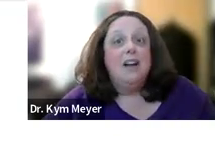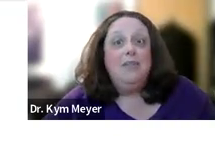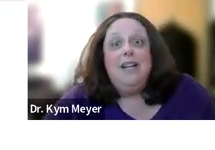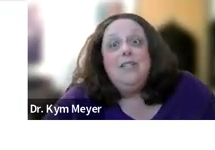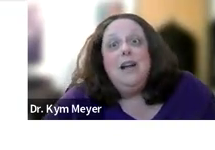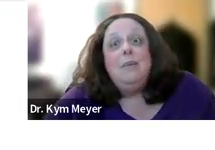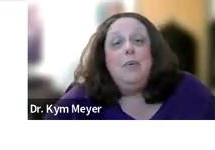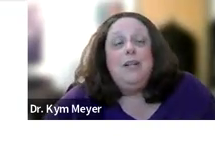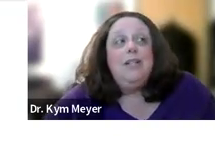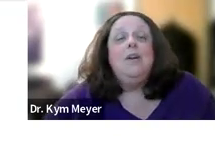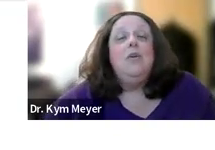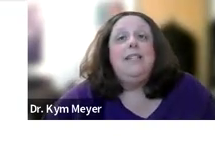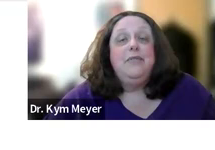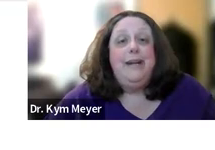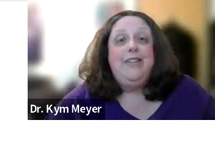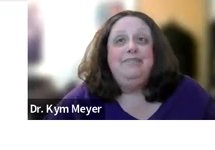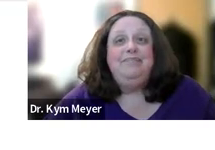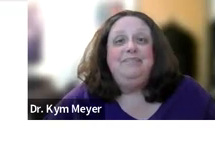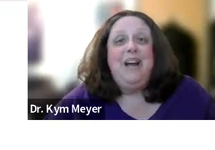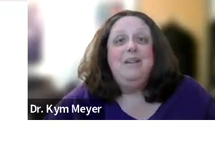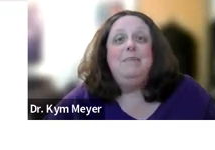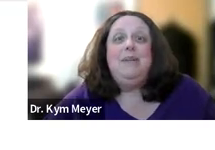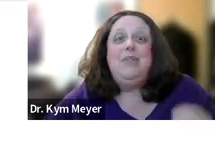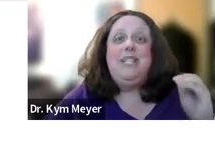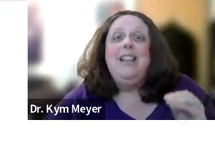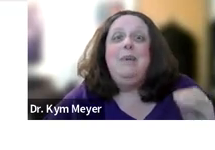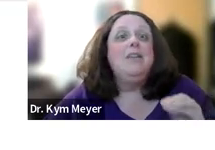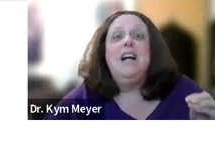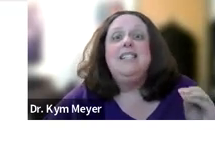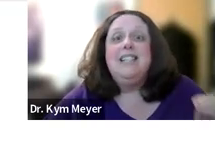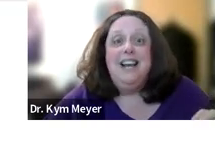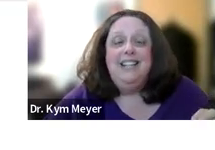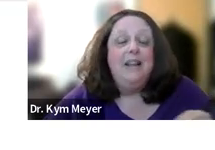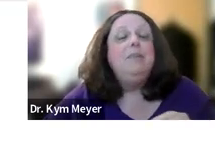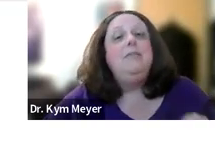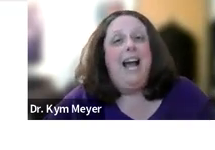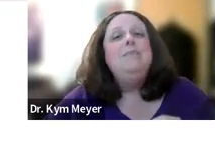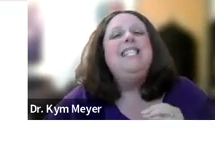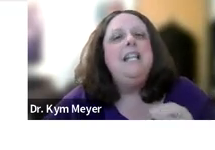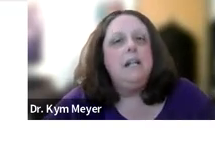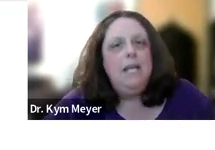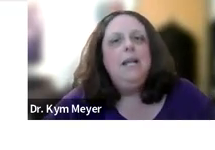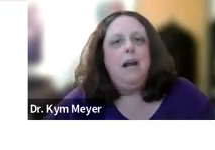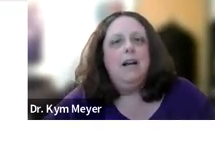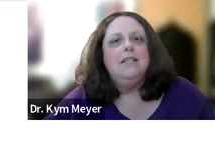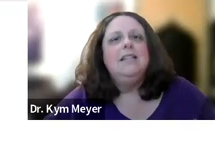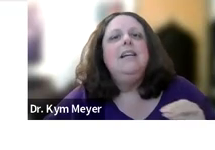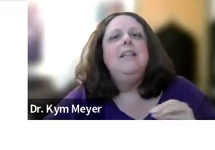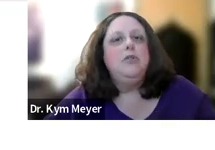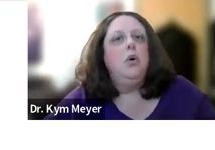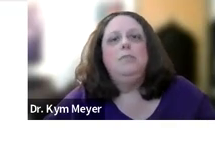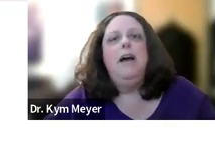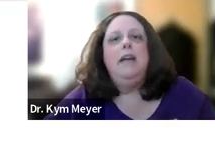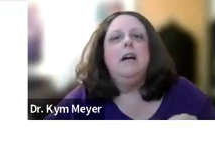It's not, it's not, it's not correct information. Um, but so telling parents not to sign and believe me, I'm still meeting parents